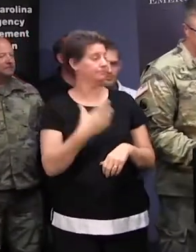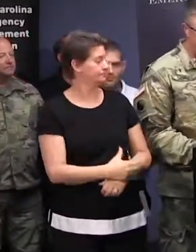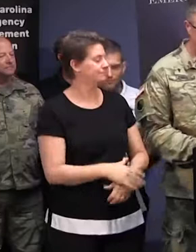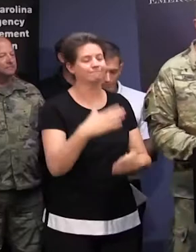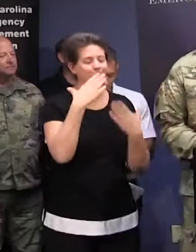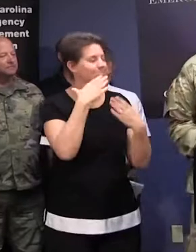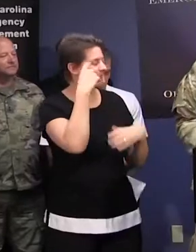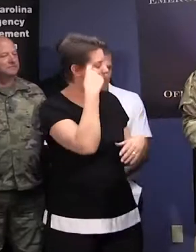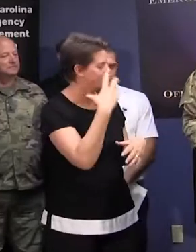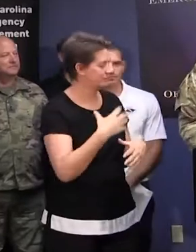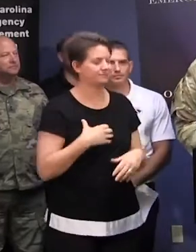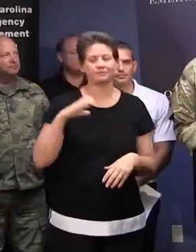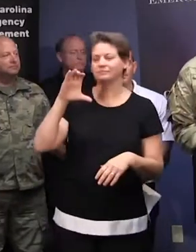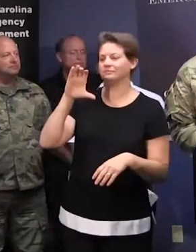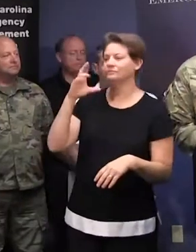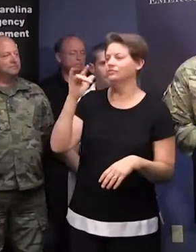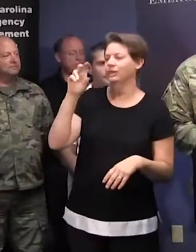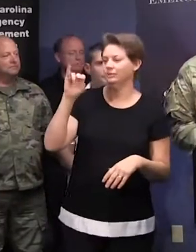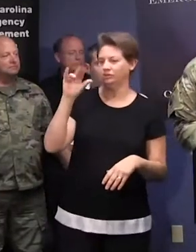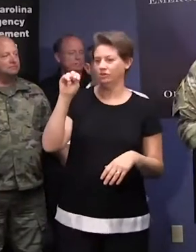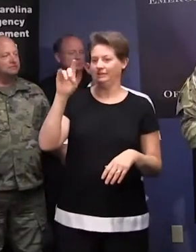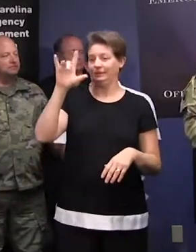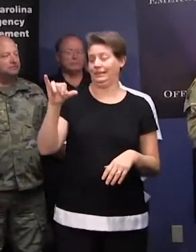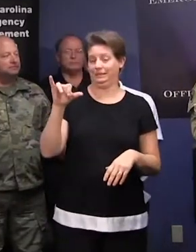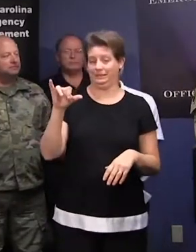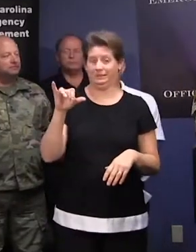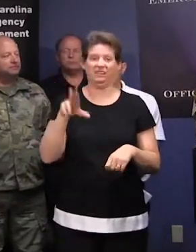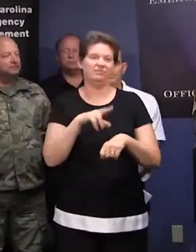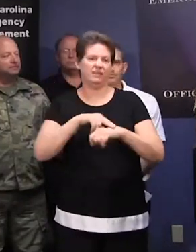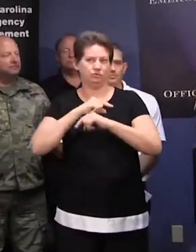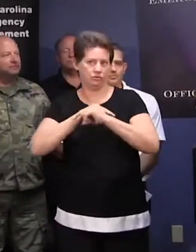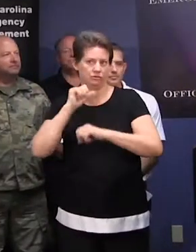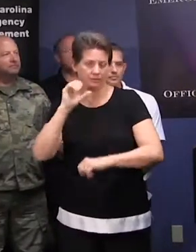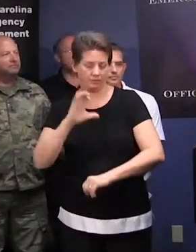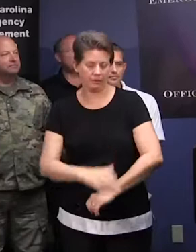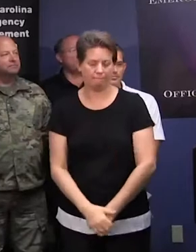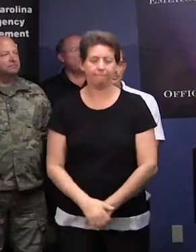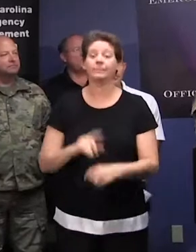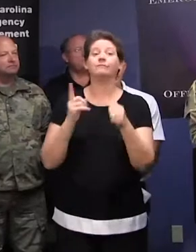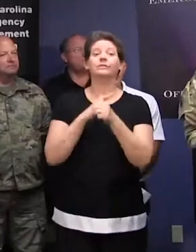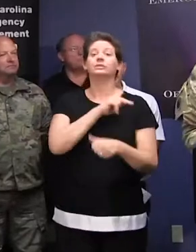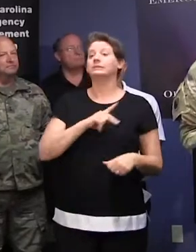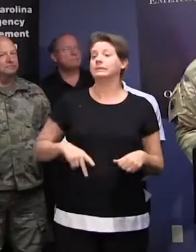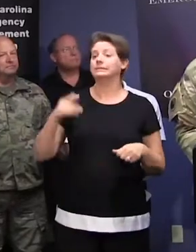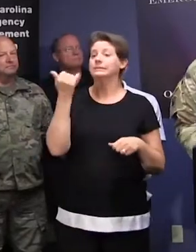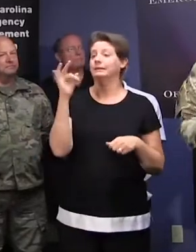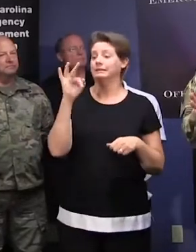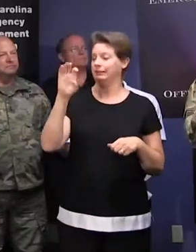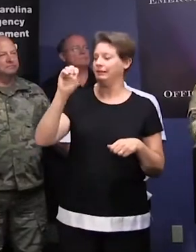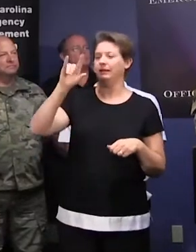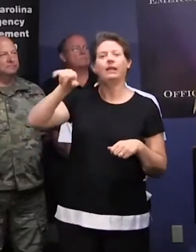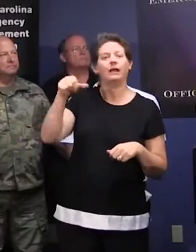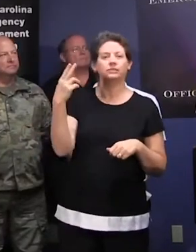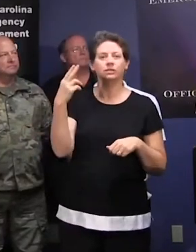Thank you, Governor. I'm Chaplain John Denny, South Carolina National Guard. And in 1 Kings 19, the prophet Elijah is